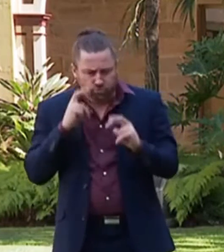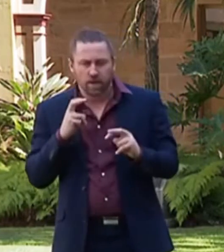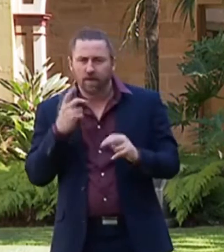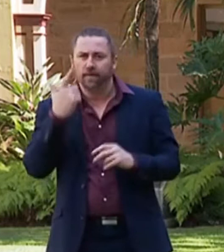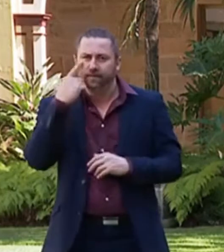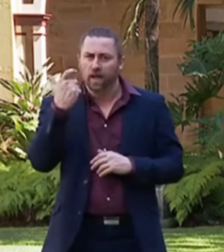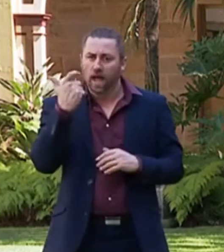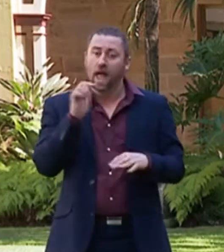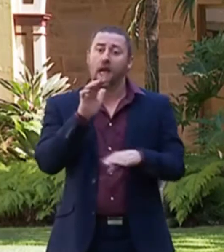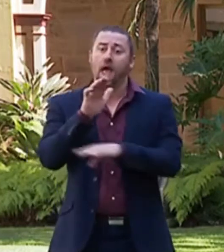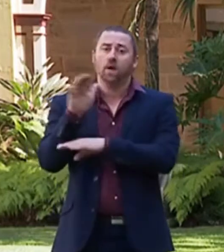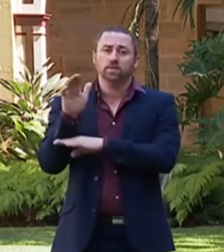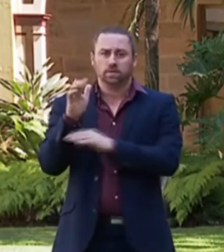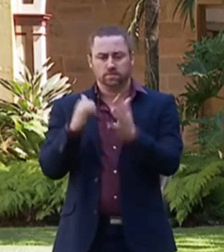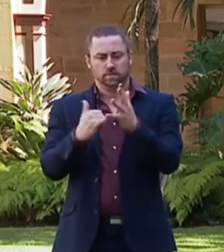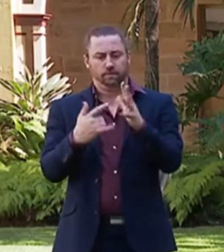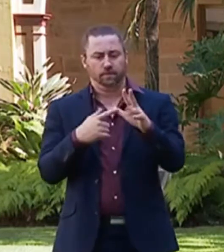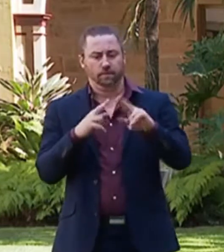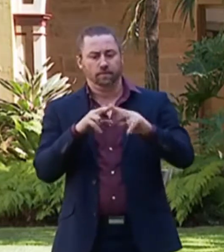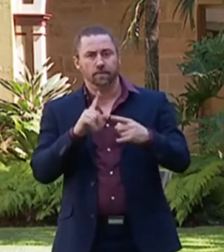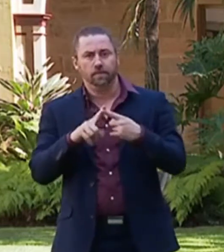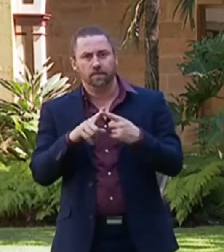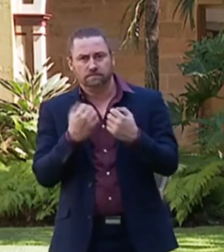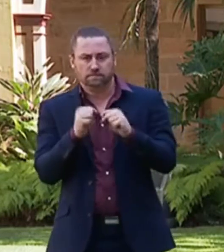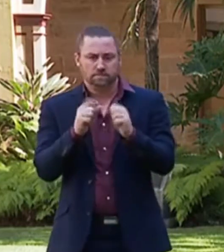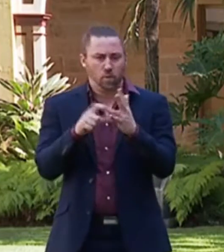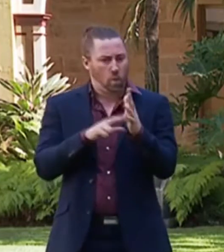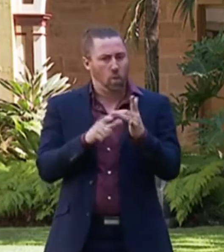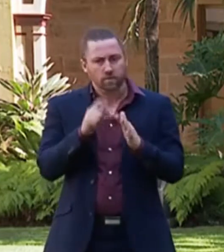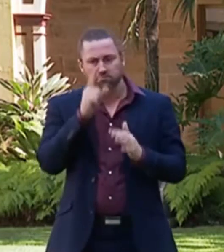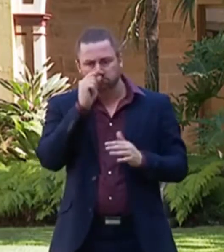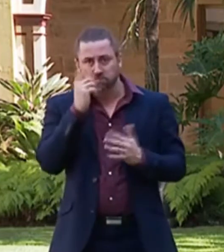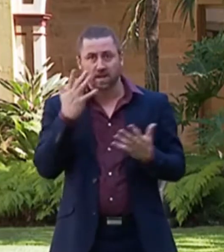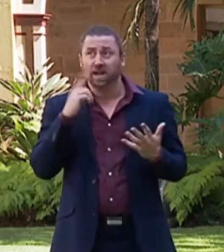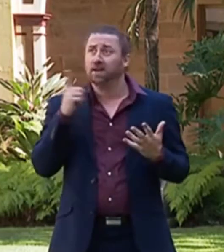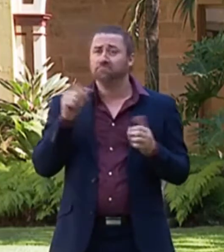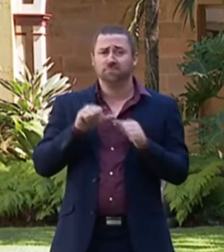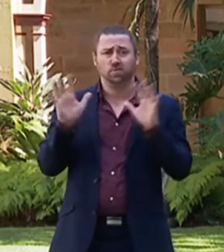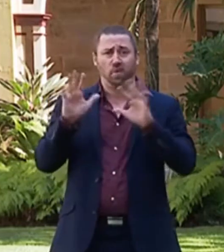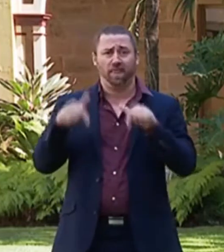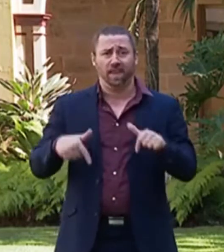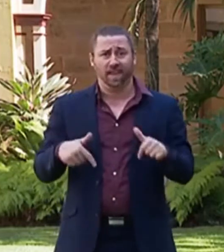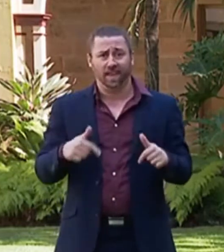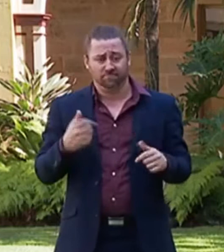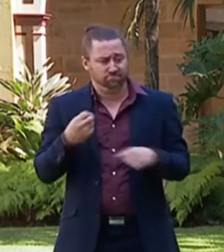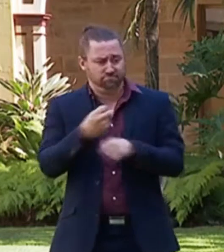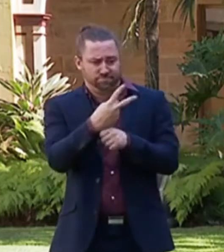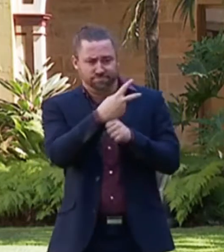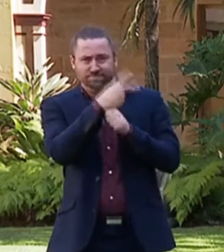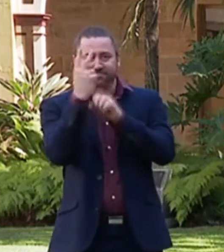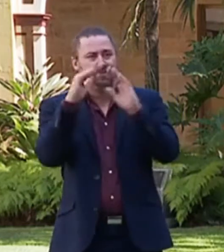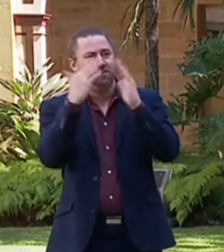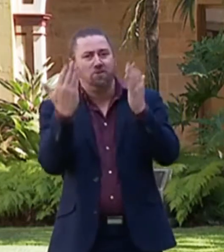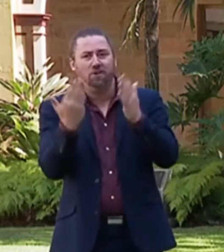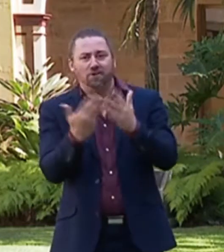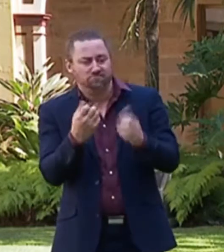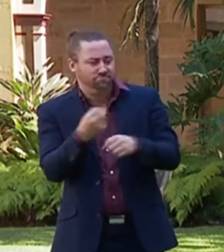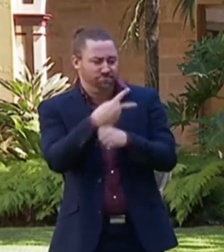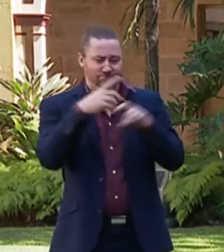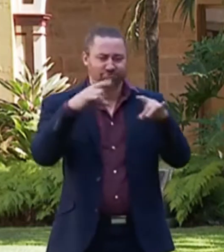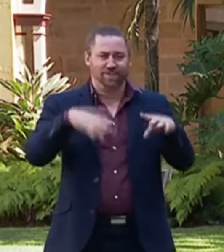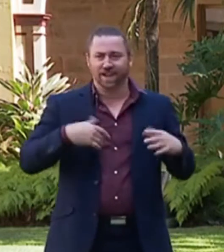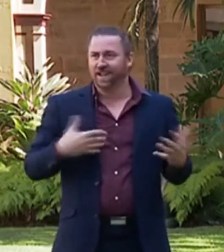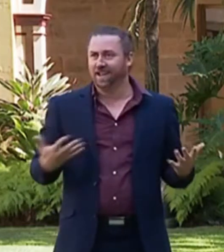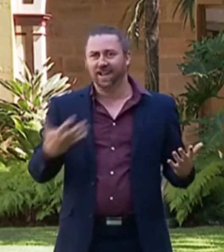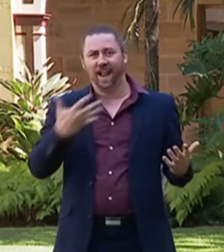is the safest place to be and we have got the best climate, I think, in Australia and in the world in terms of living our